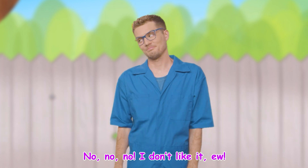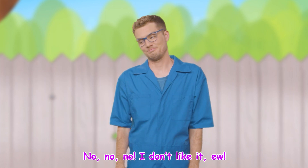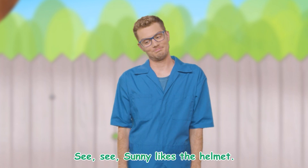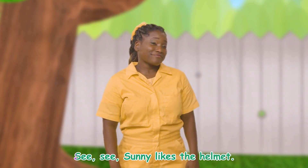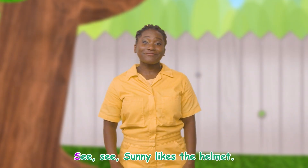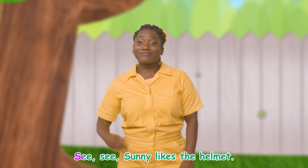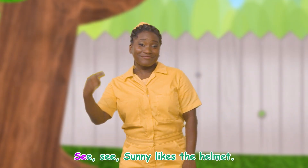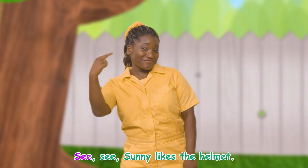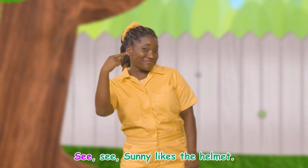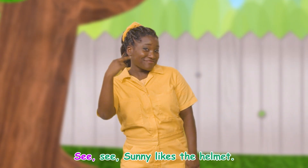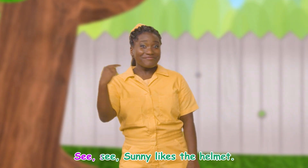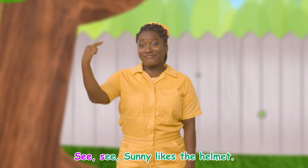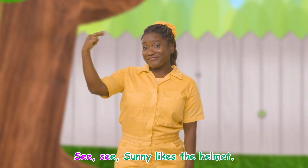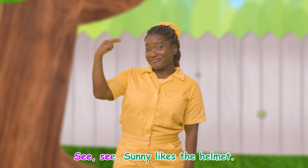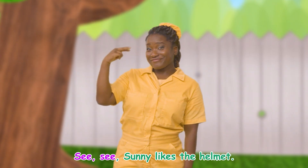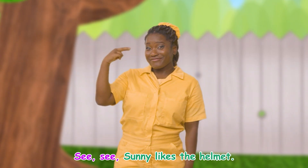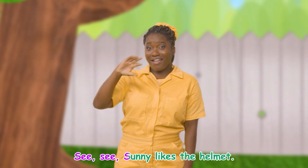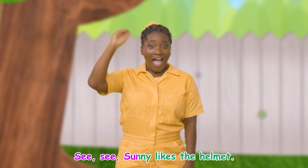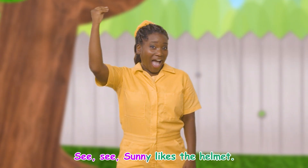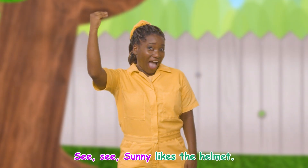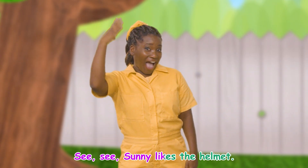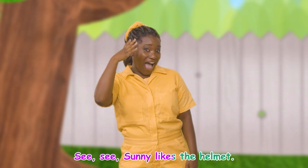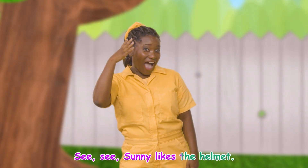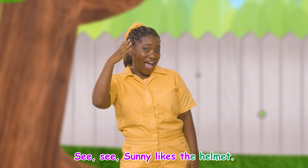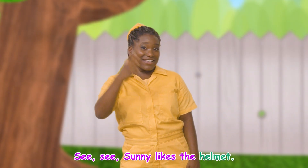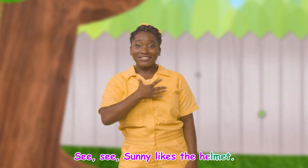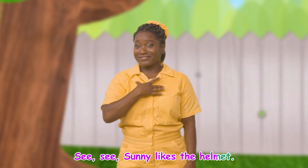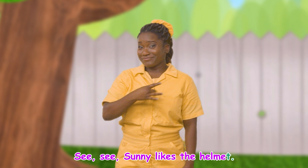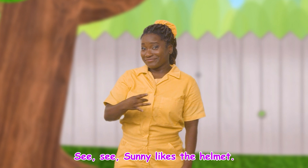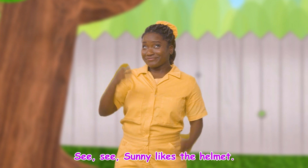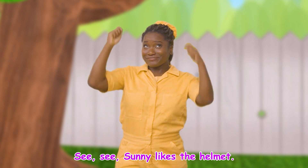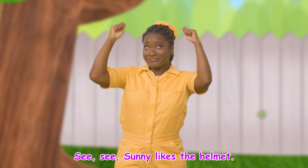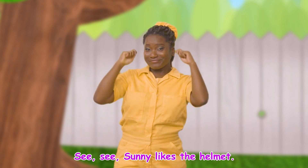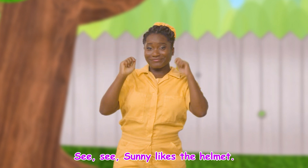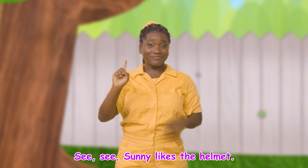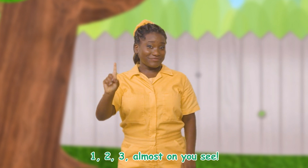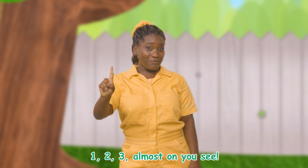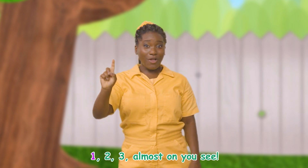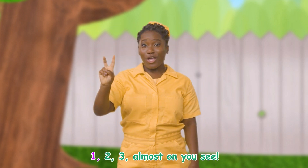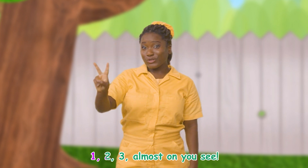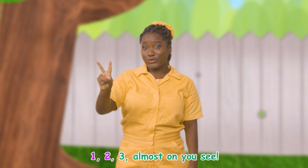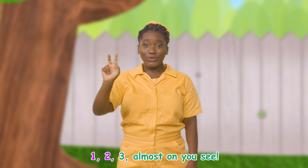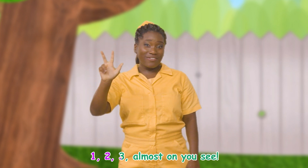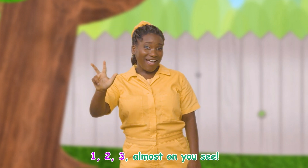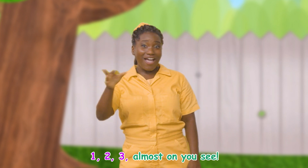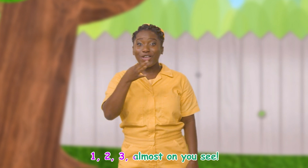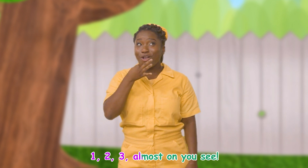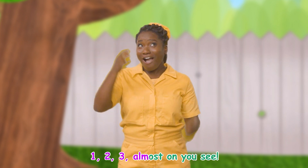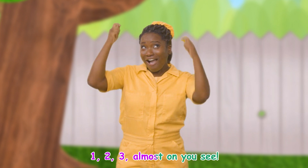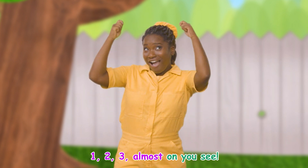See, see Sunny likes the helmet One, two, three Almost